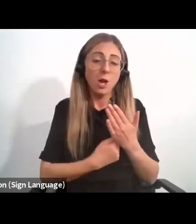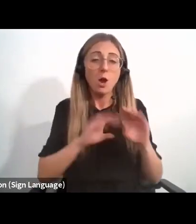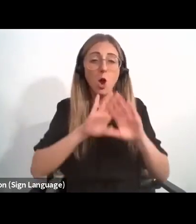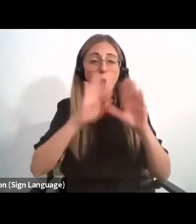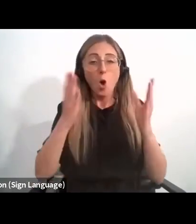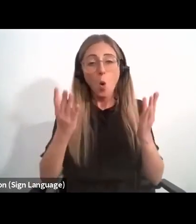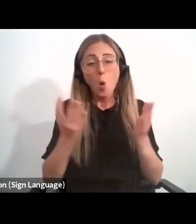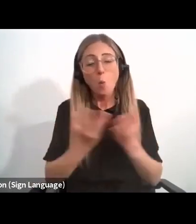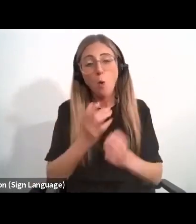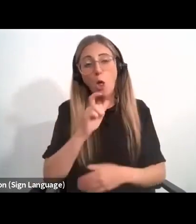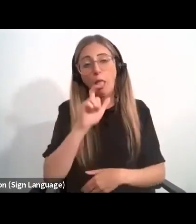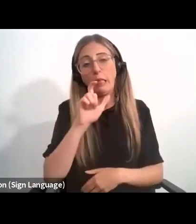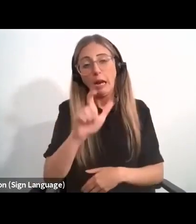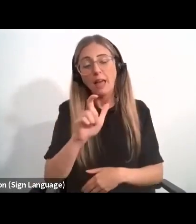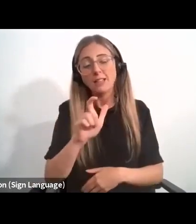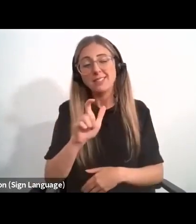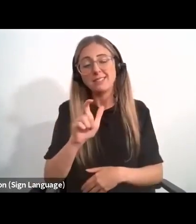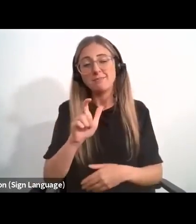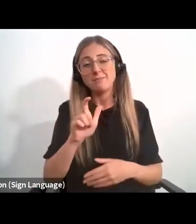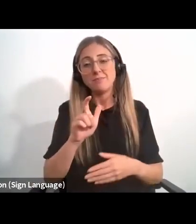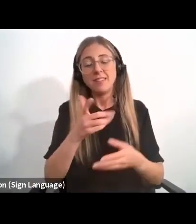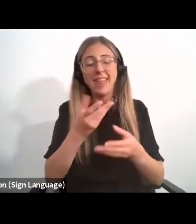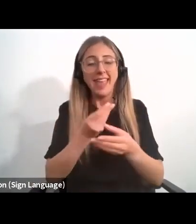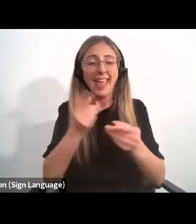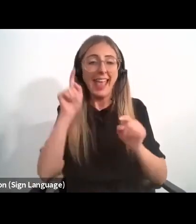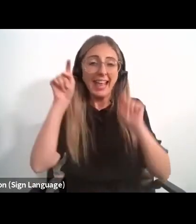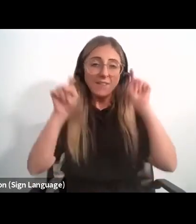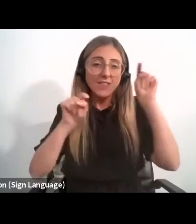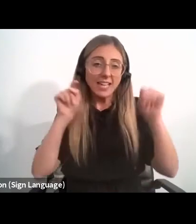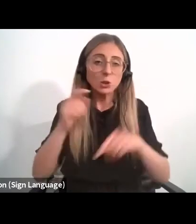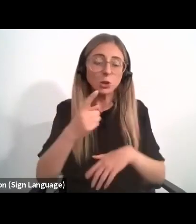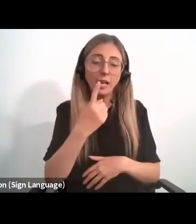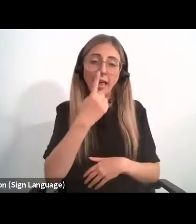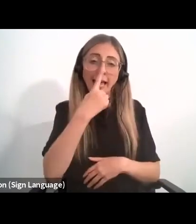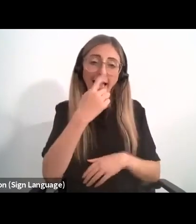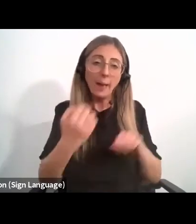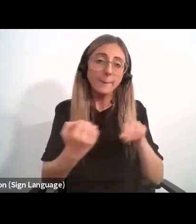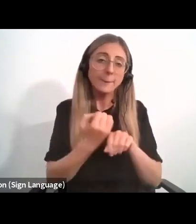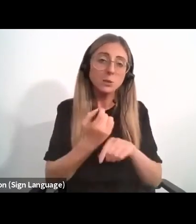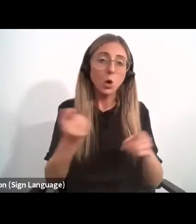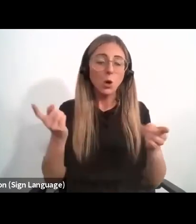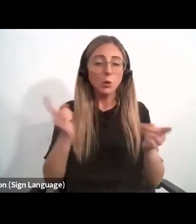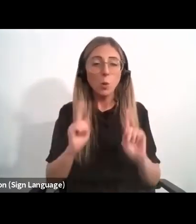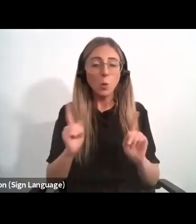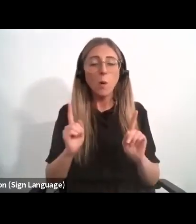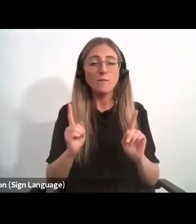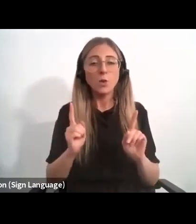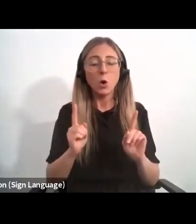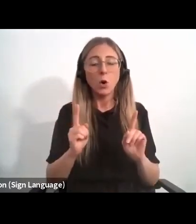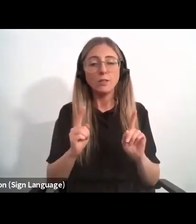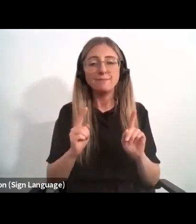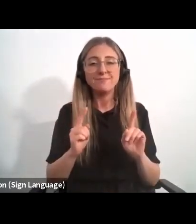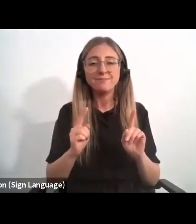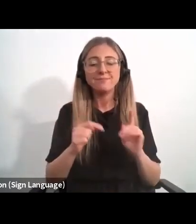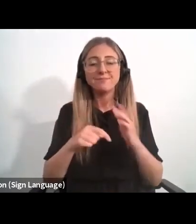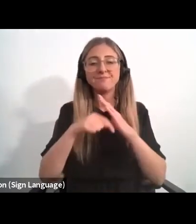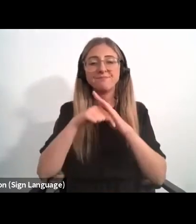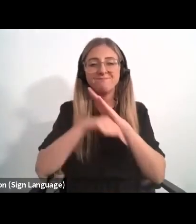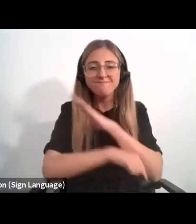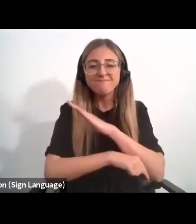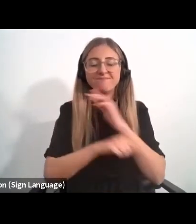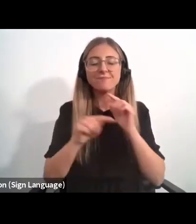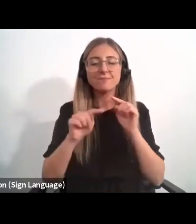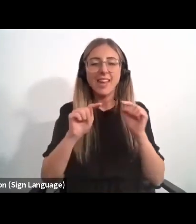pan-African science and innovation can be mobilized for tackling Africa's deep and entrenched development challenges